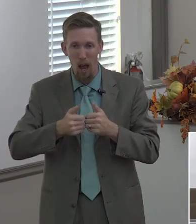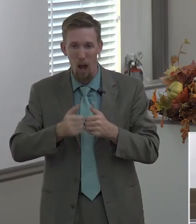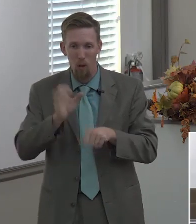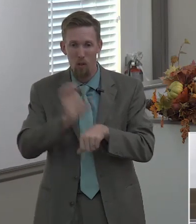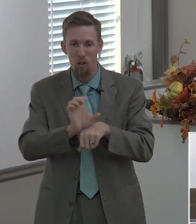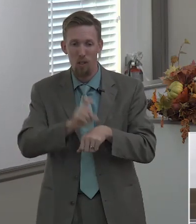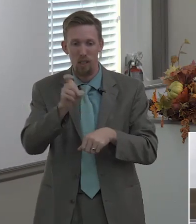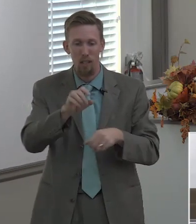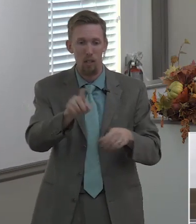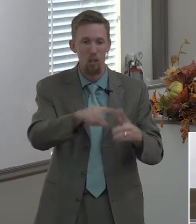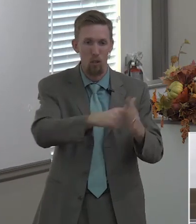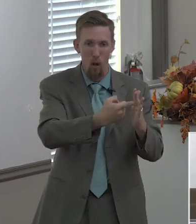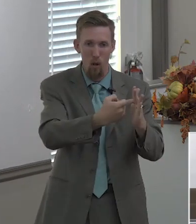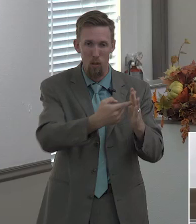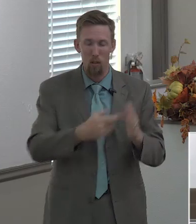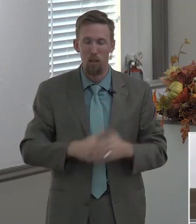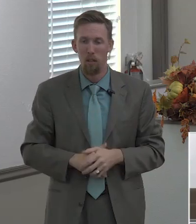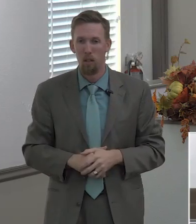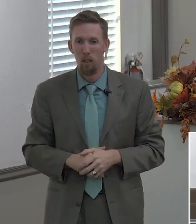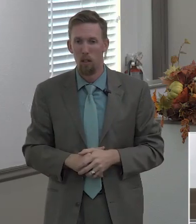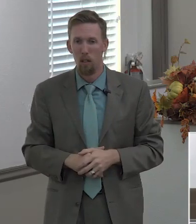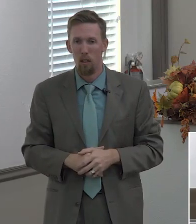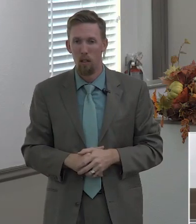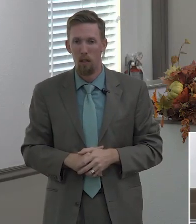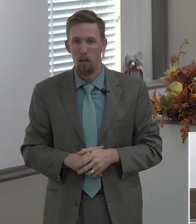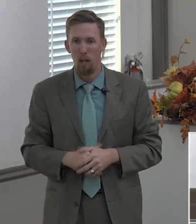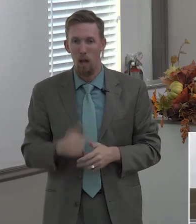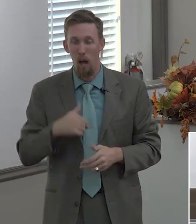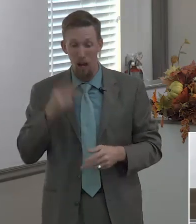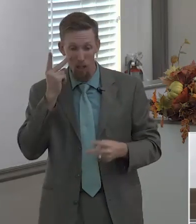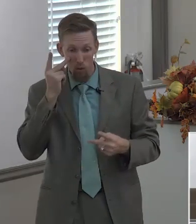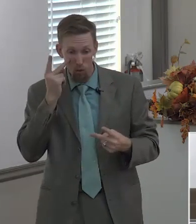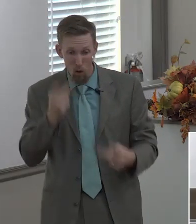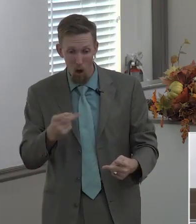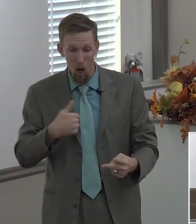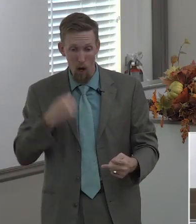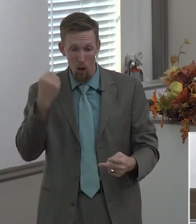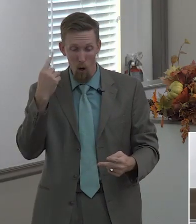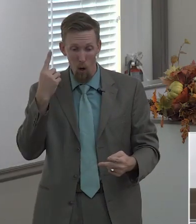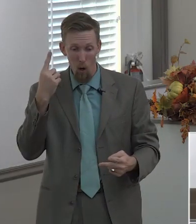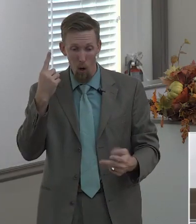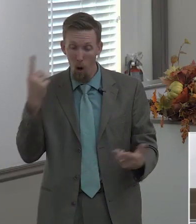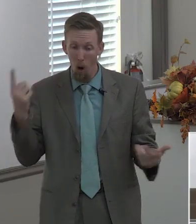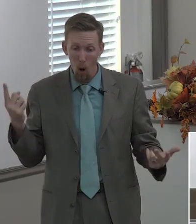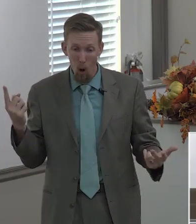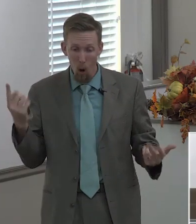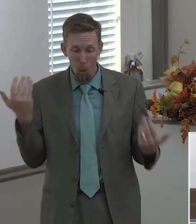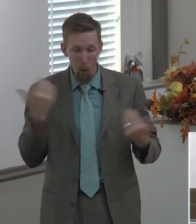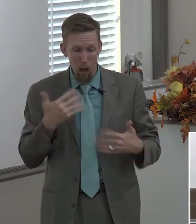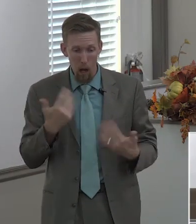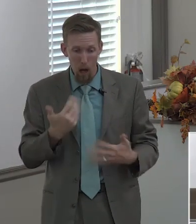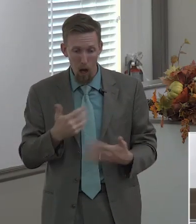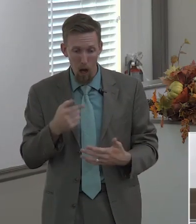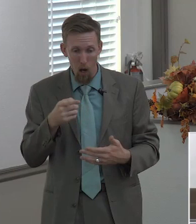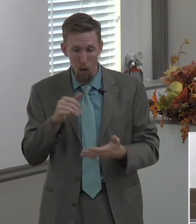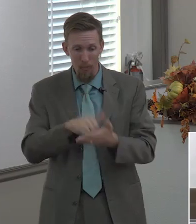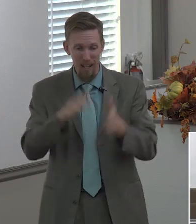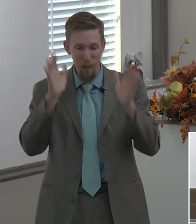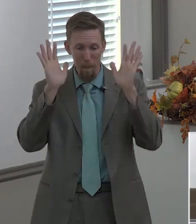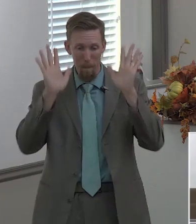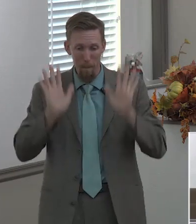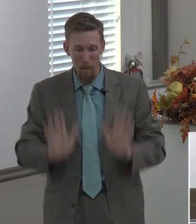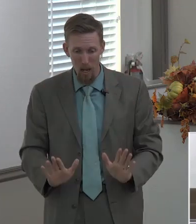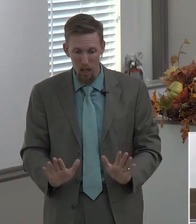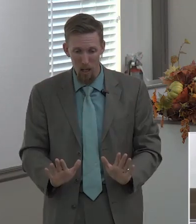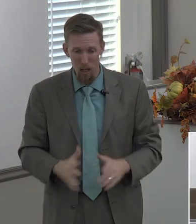and i caught it i saw it and i thought wow this is remarkable